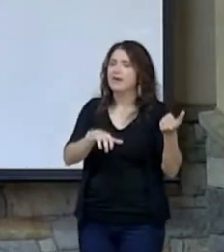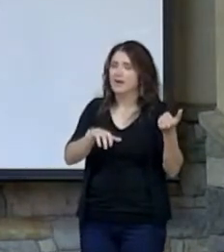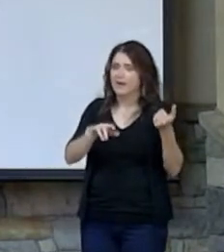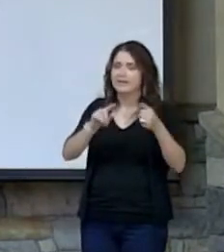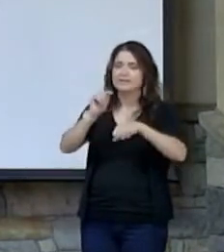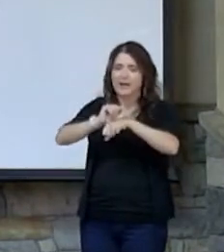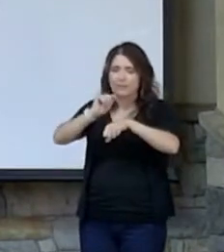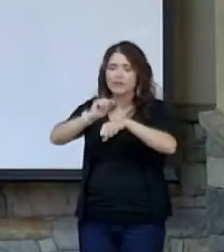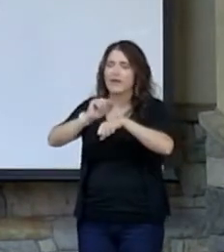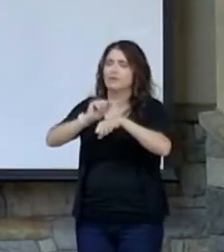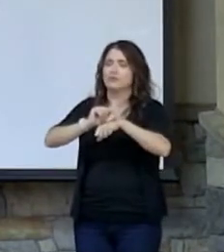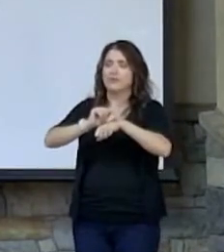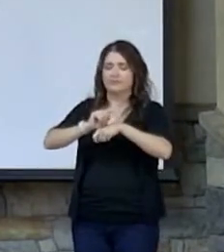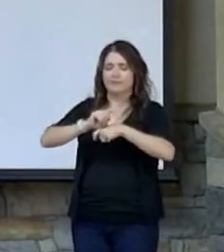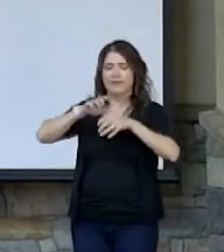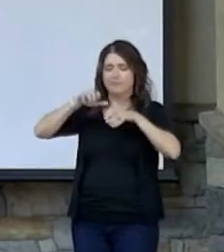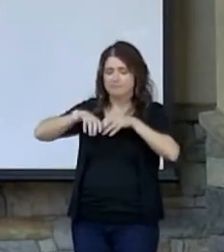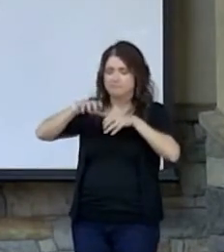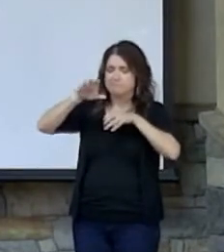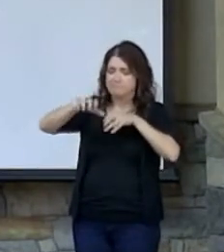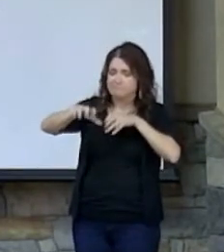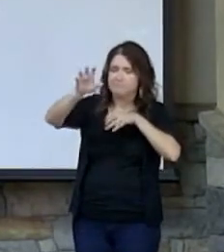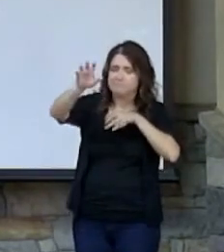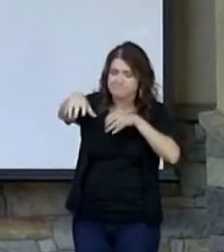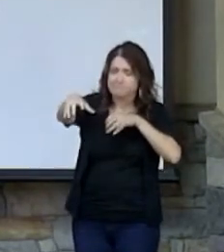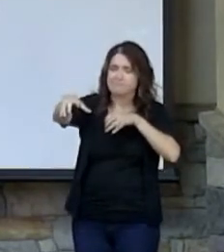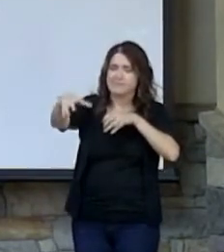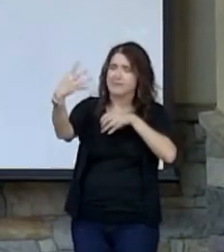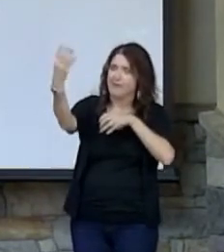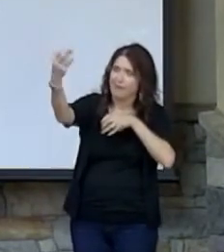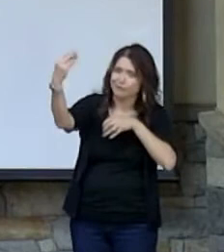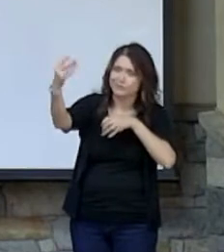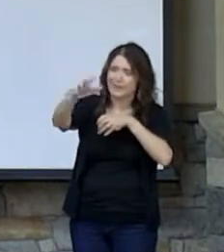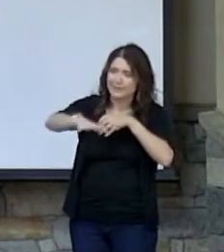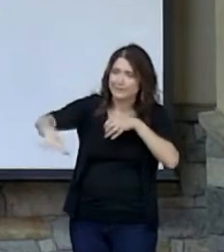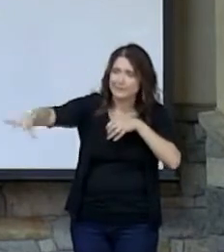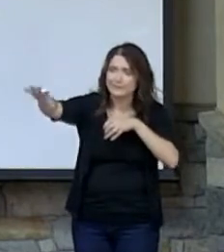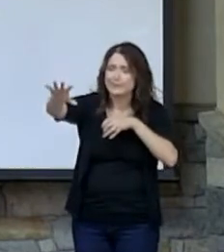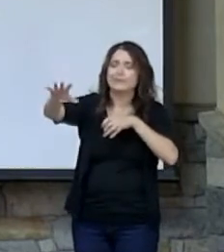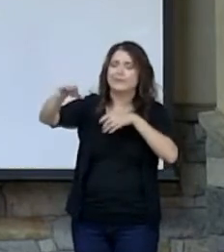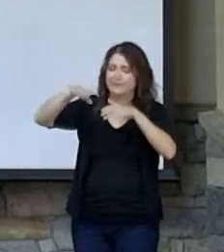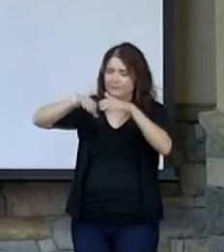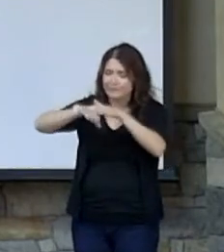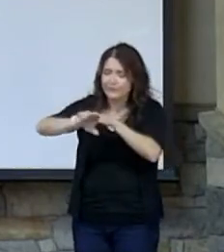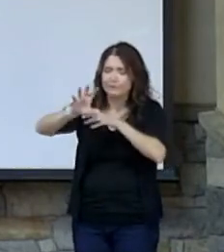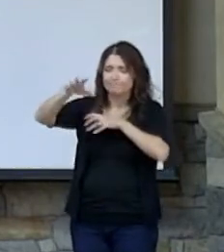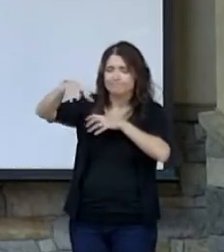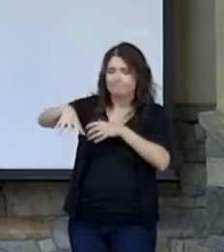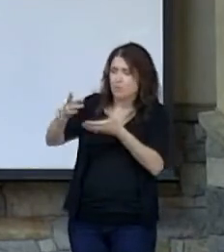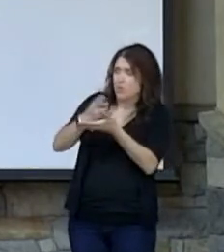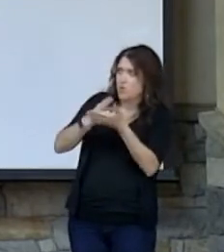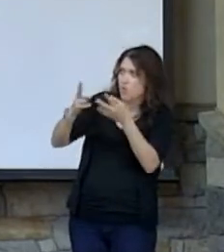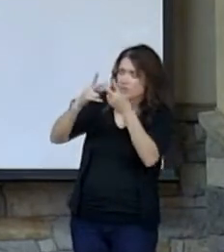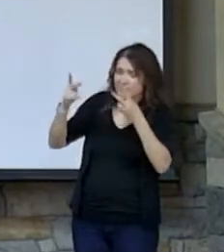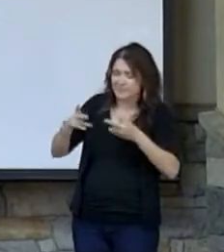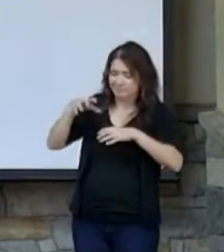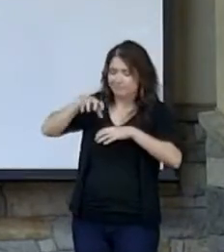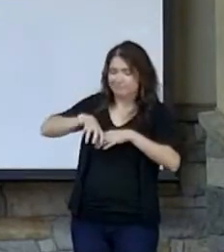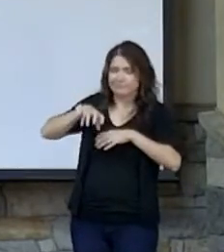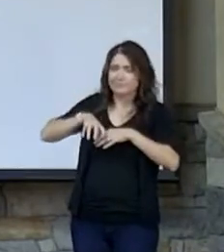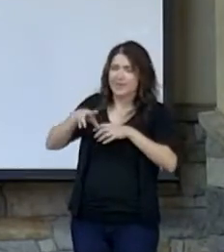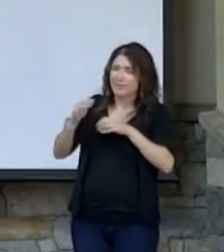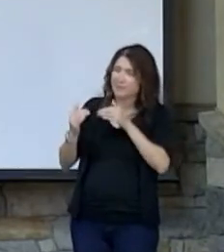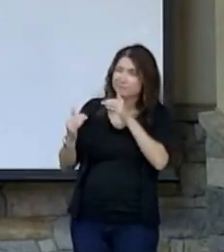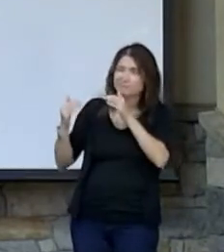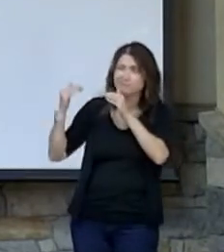courtyard, and then the first entrance was to the holy place. And then the Ark of the Covenant resided in the Holy of